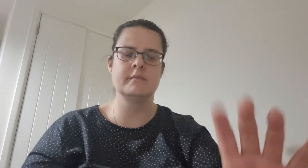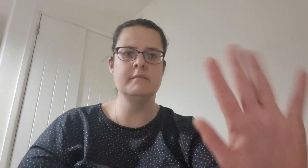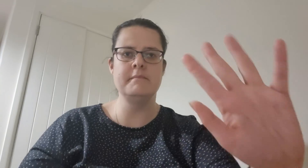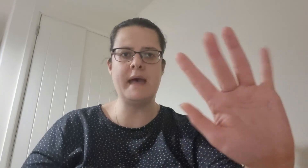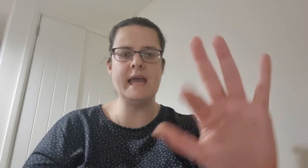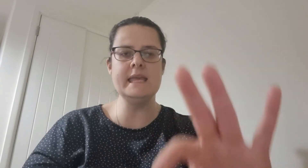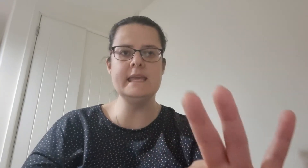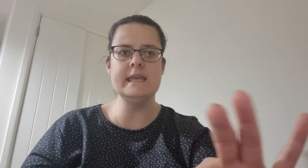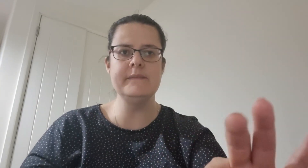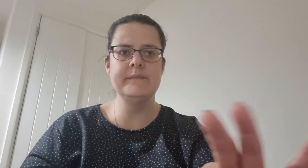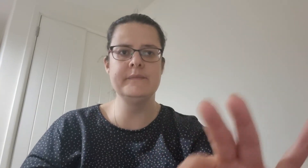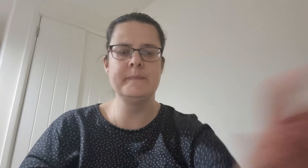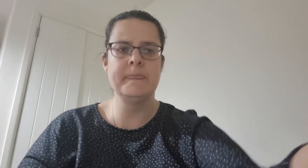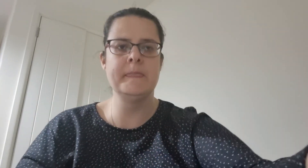Hi! That's Mindful Mindful Yeah Thigh Oh Juliana Yeah